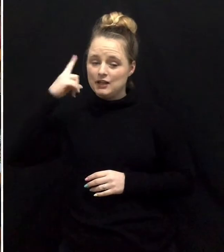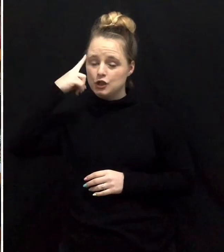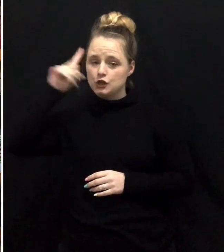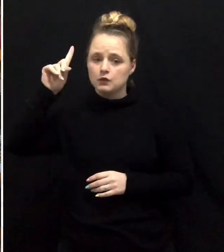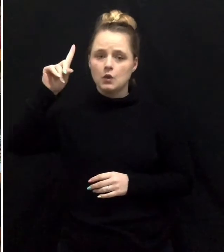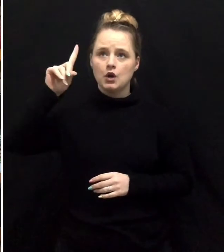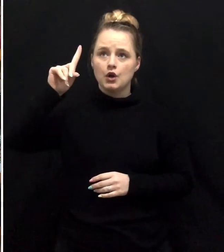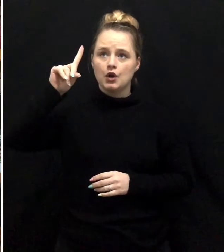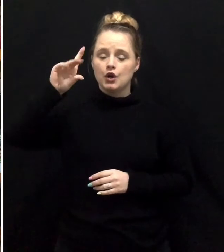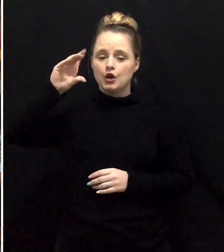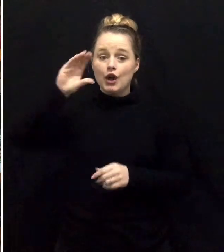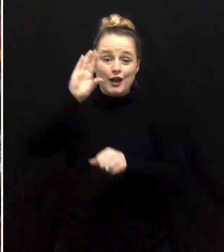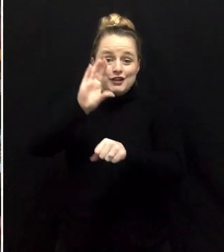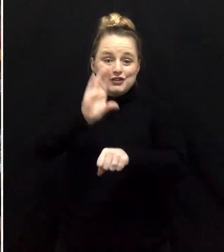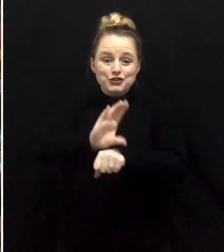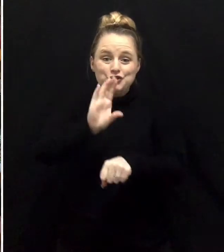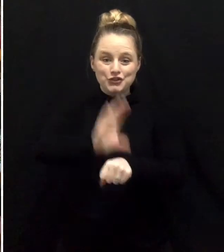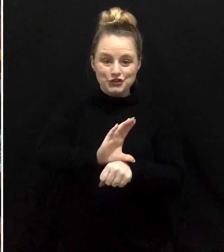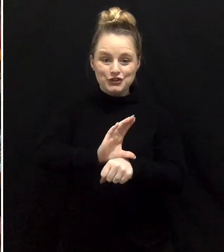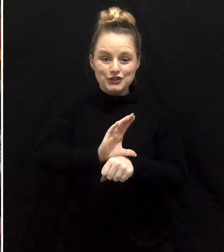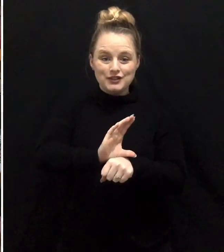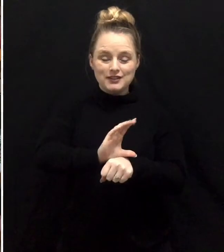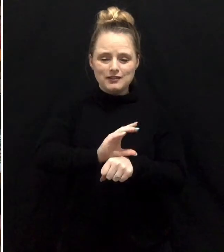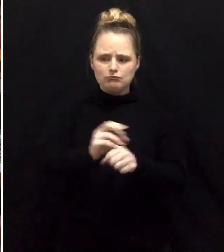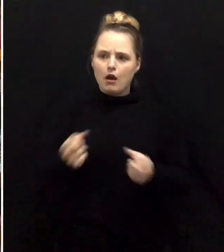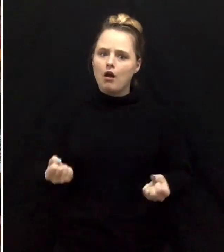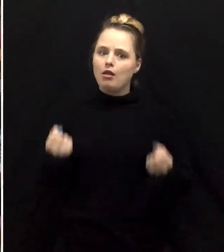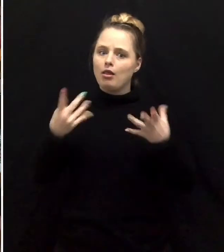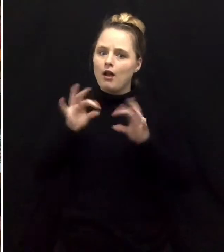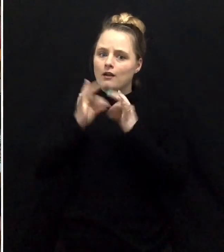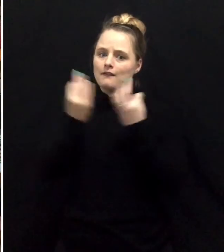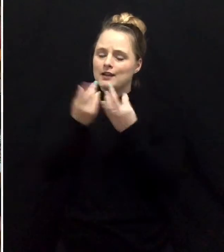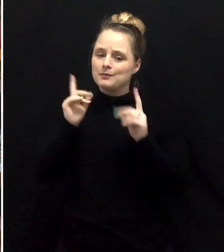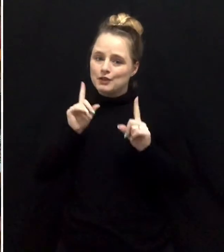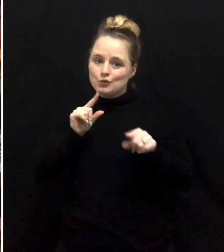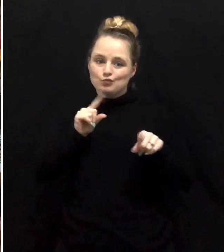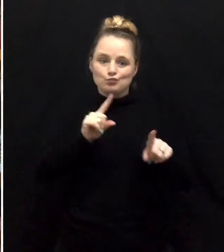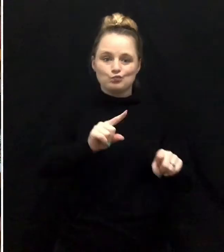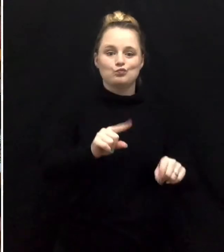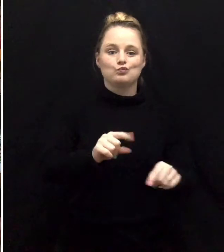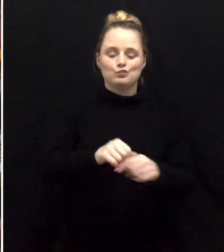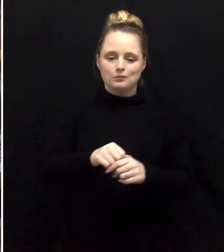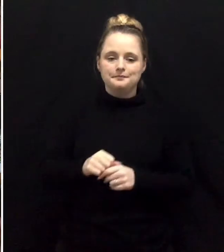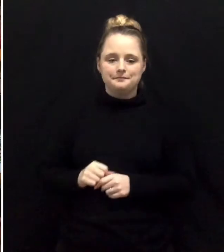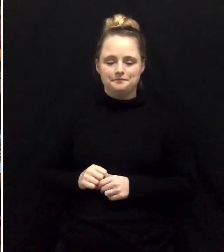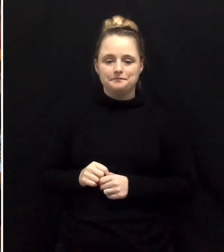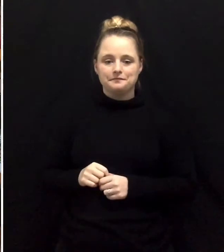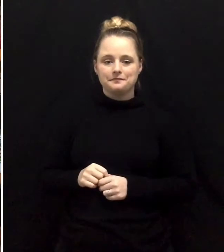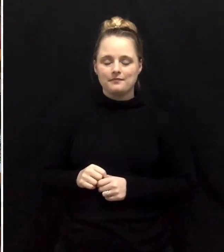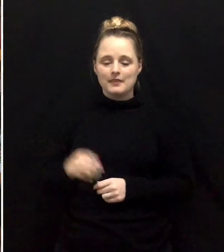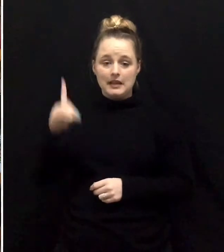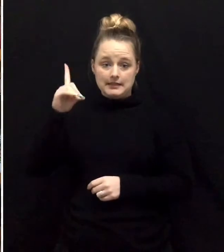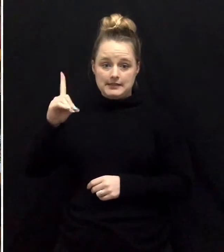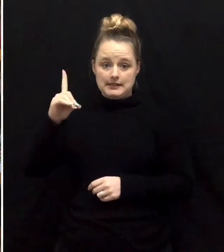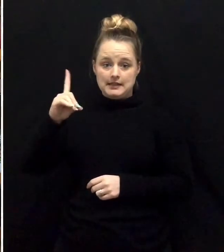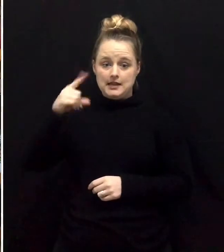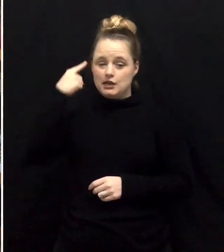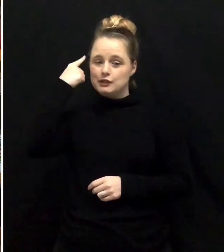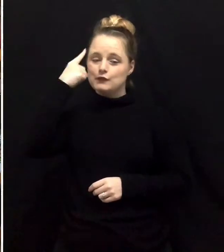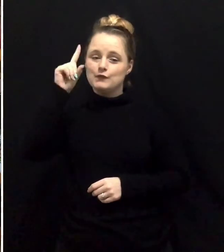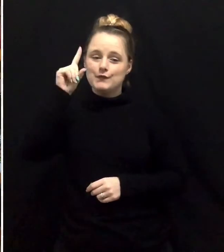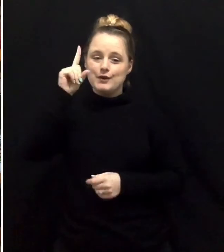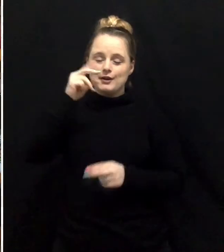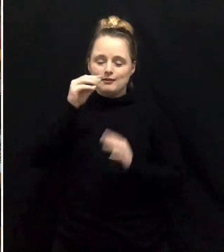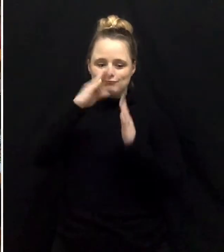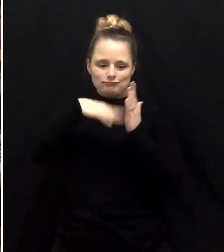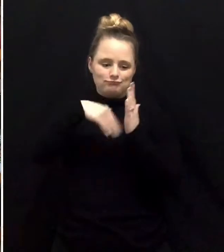C is for church, where a lot of families go on Easter Sunday. D is